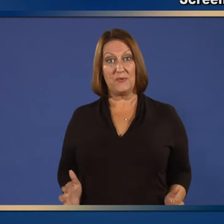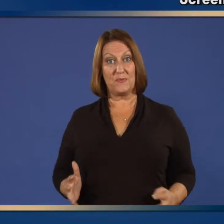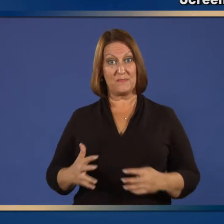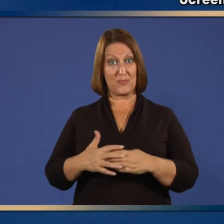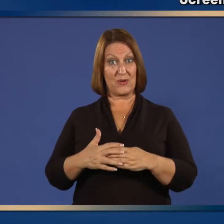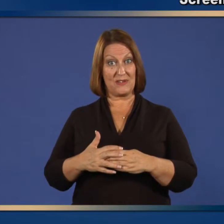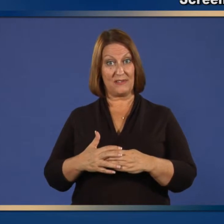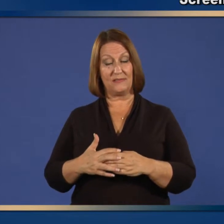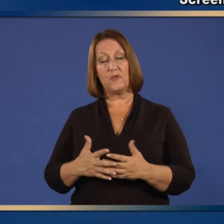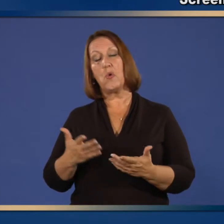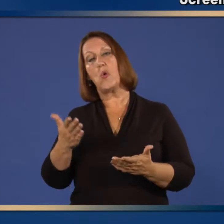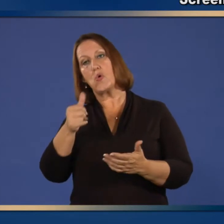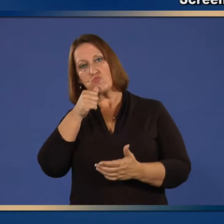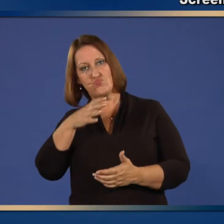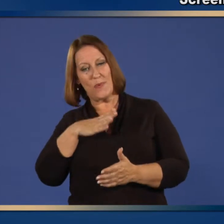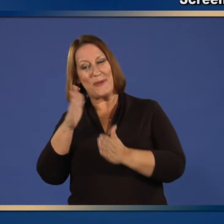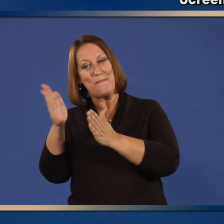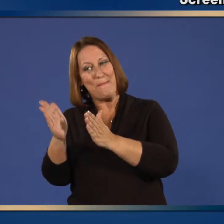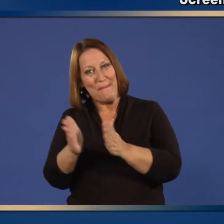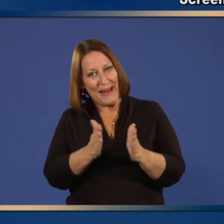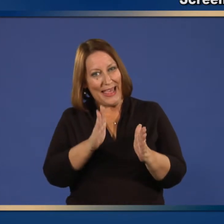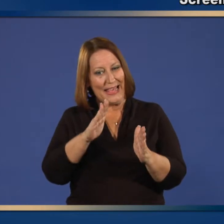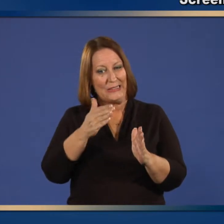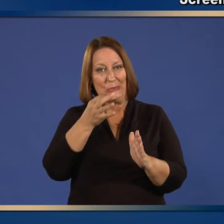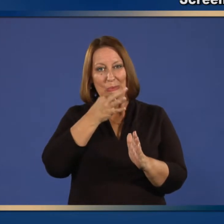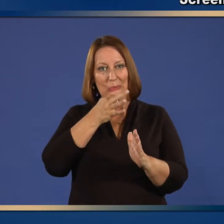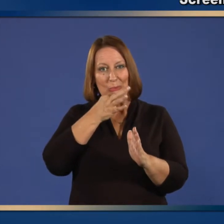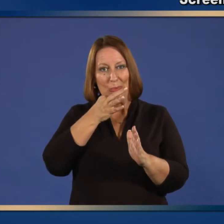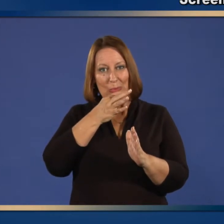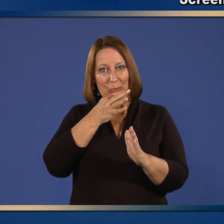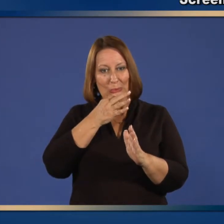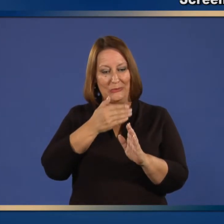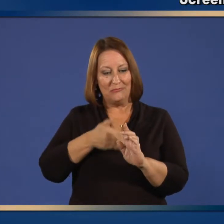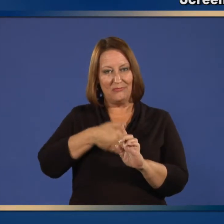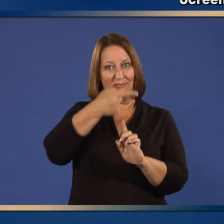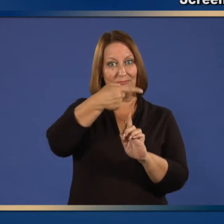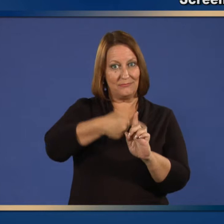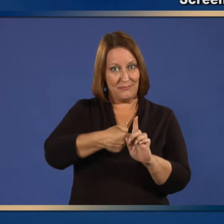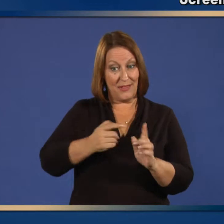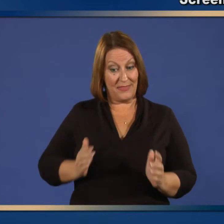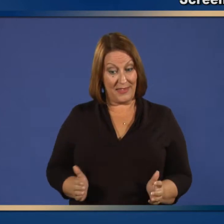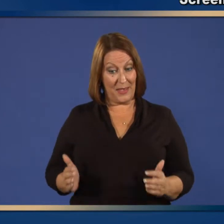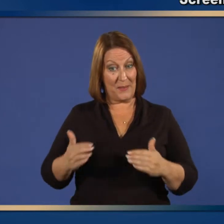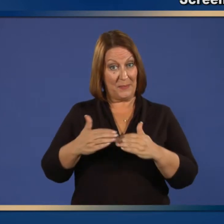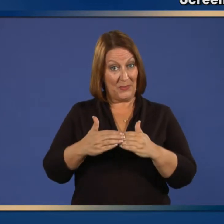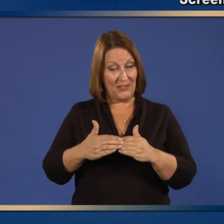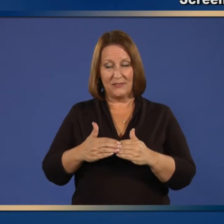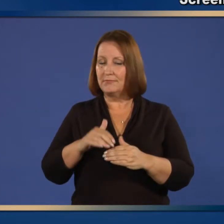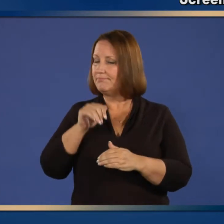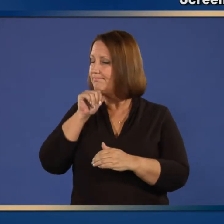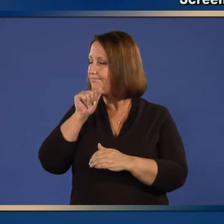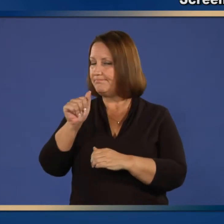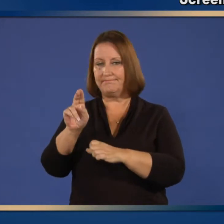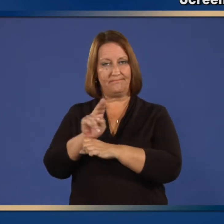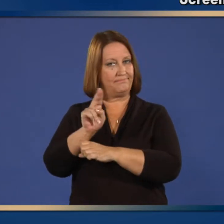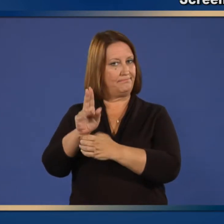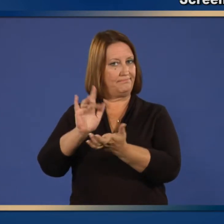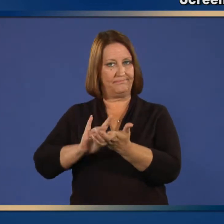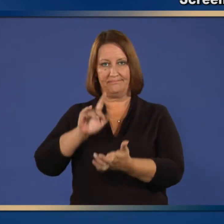Pregnant women or women planning to become pregnant within a month should not be given